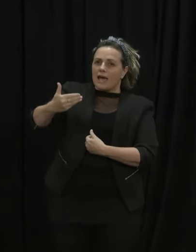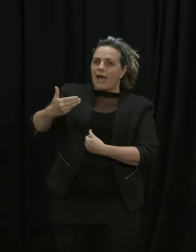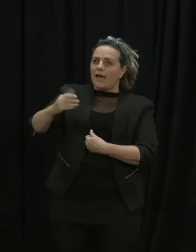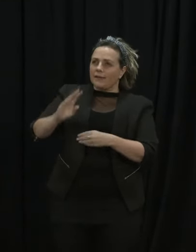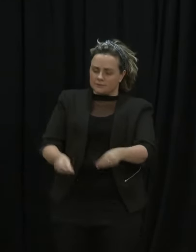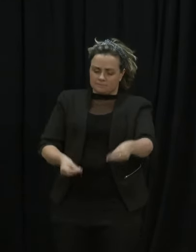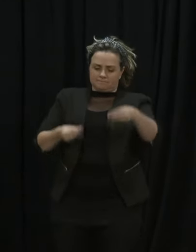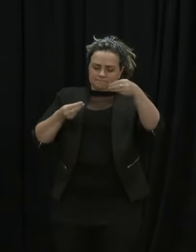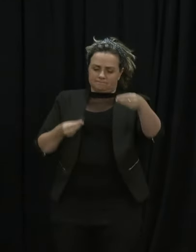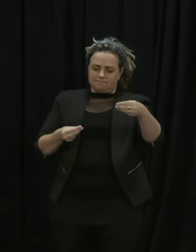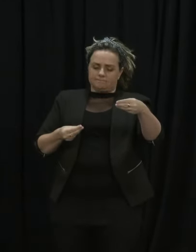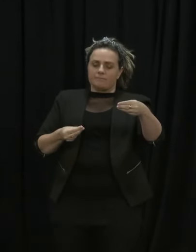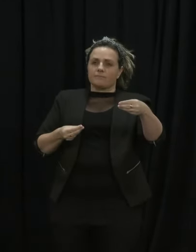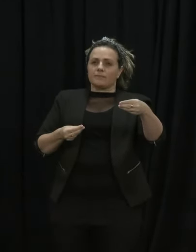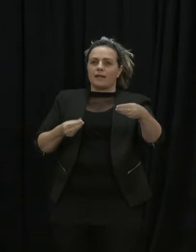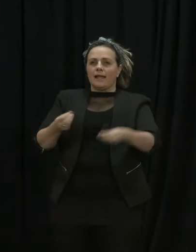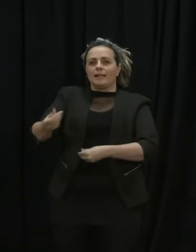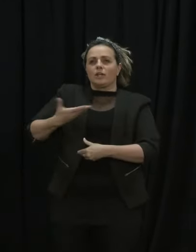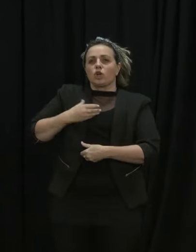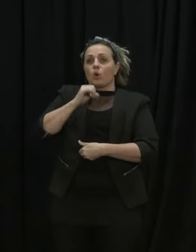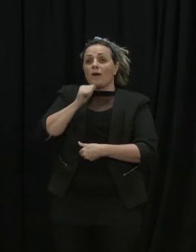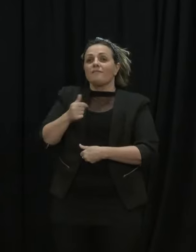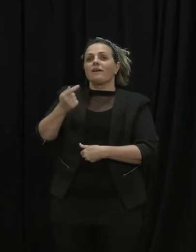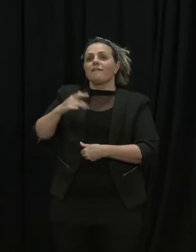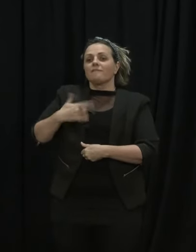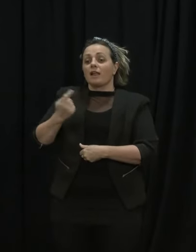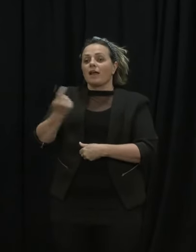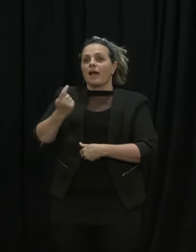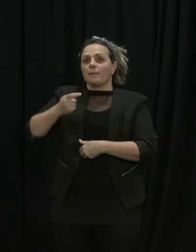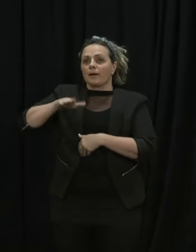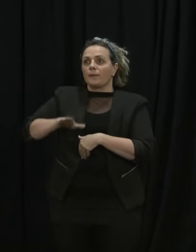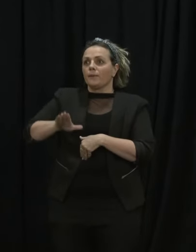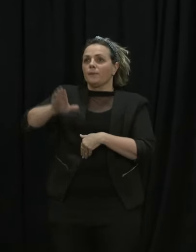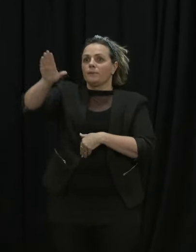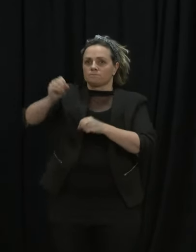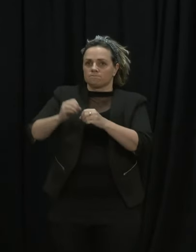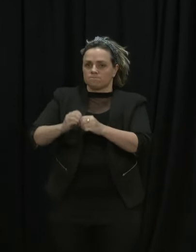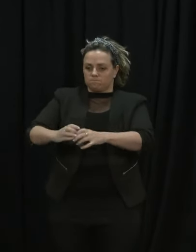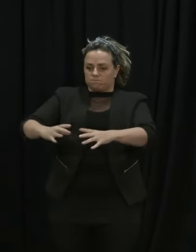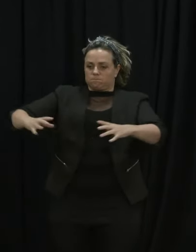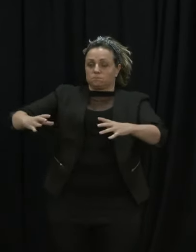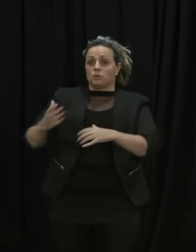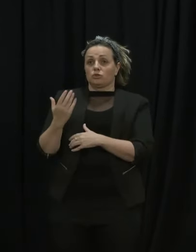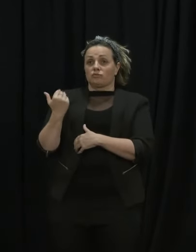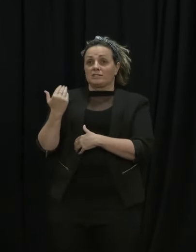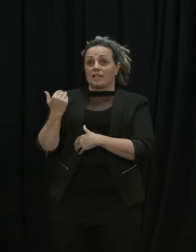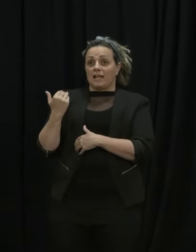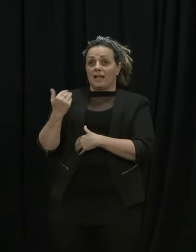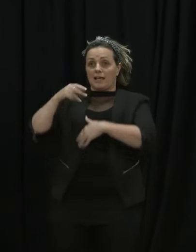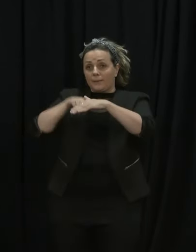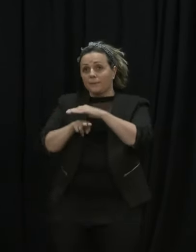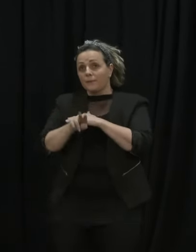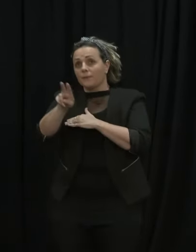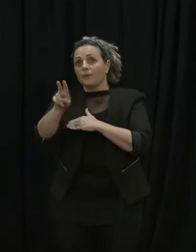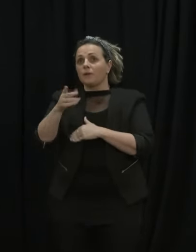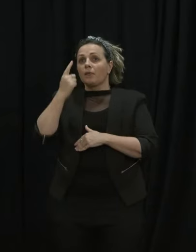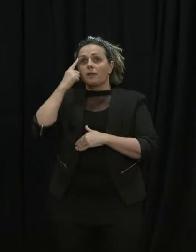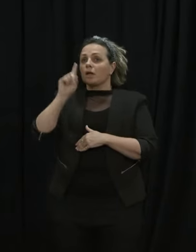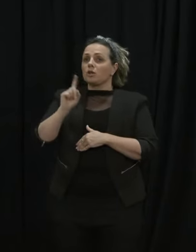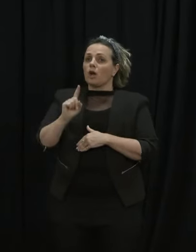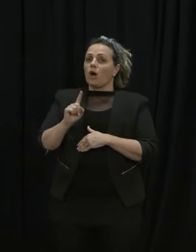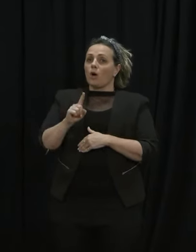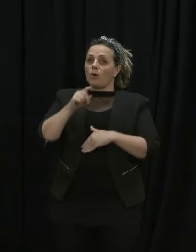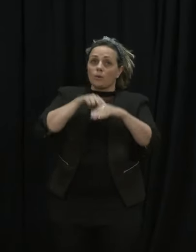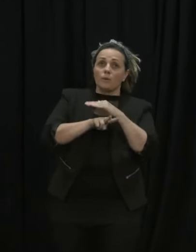see if there are likely to be large numbers of undetected cases in the community. And the latest modelling shows no, it's a pretty good match. So our